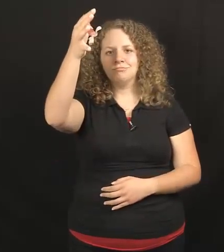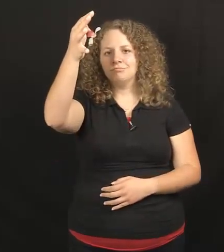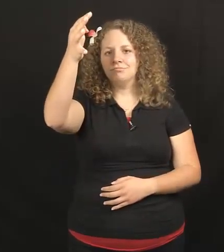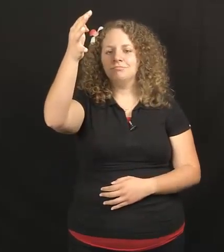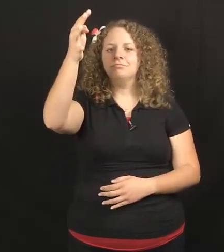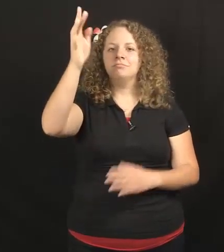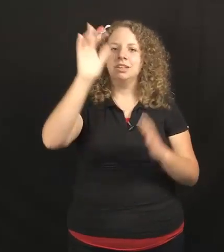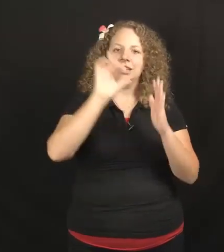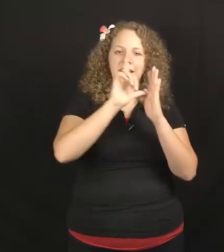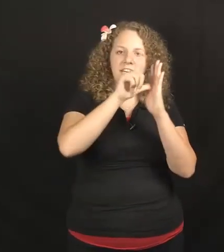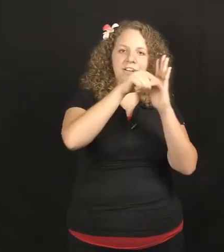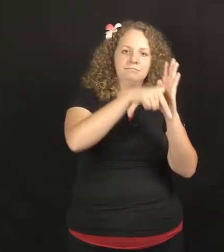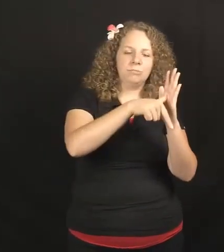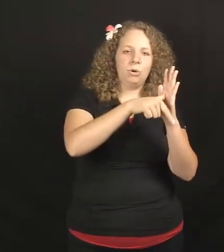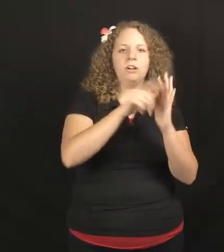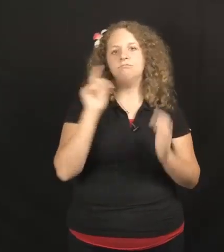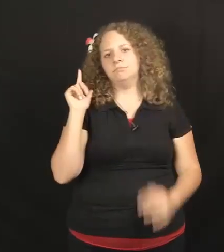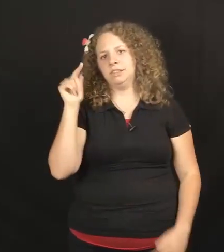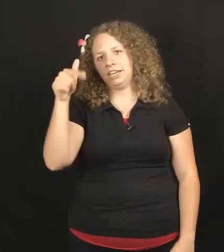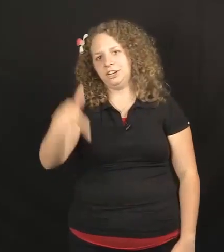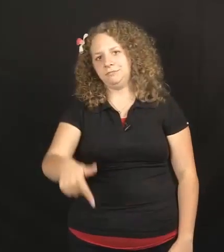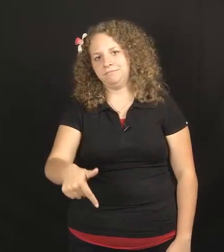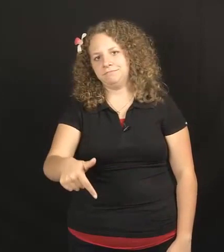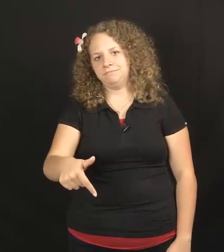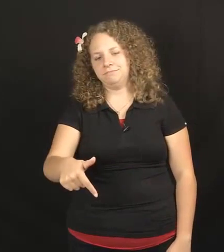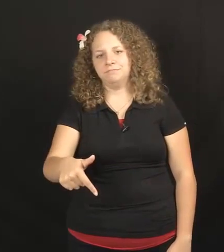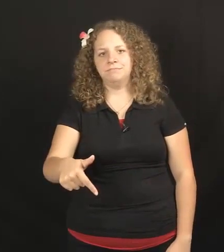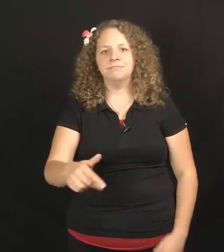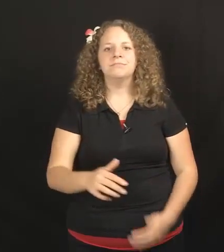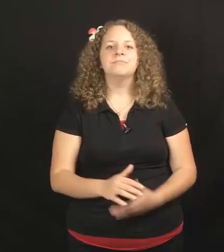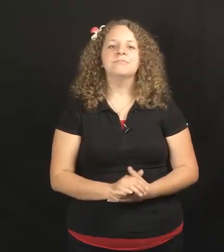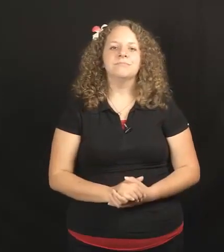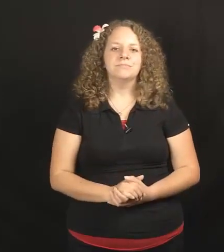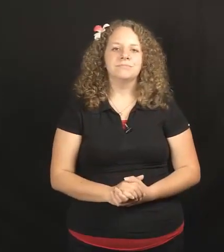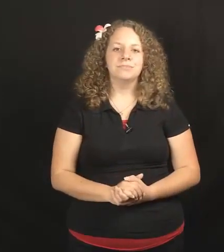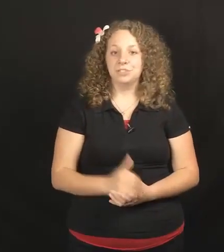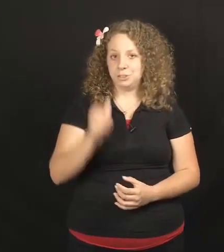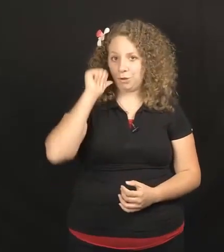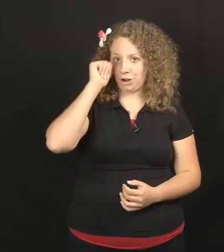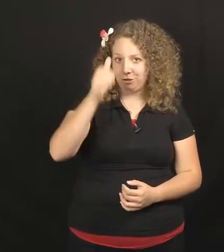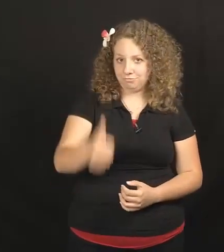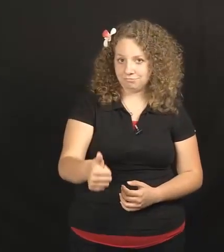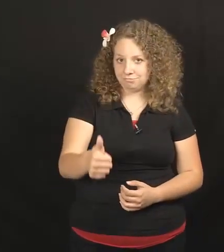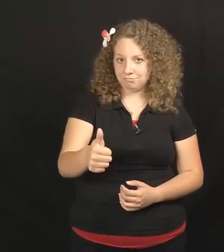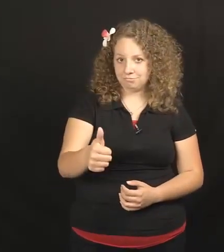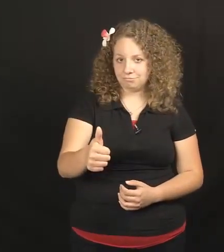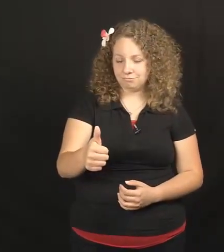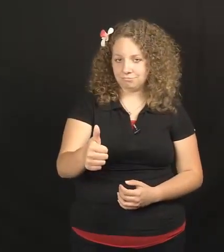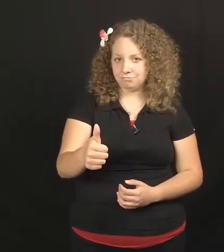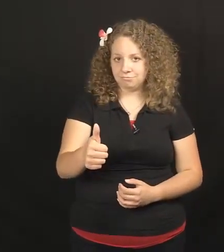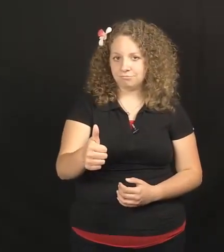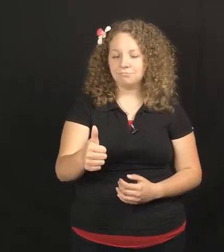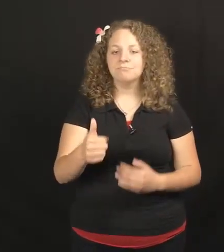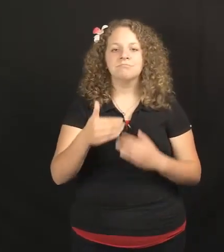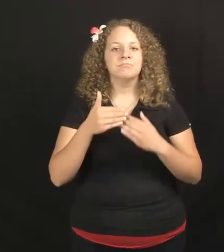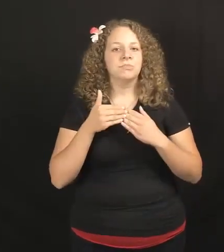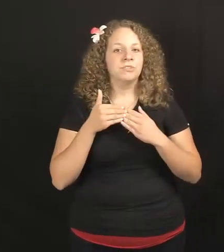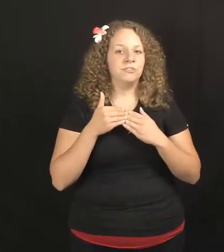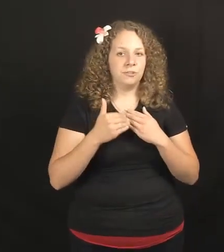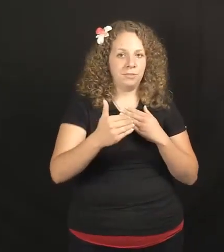Later Or Later Tomorrow From